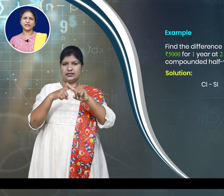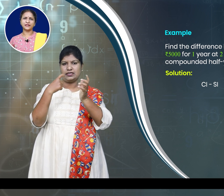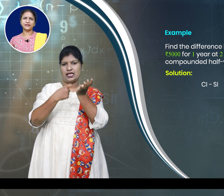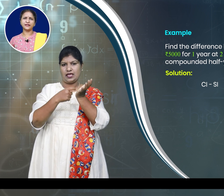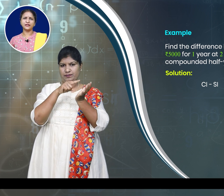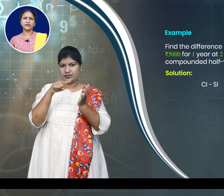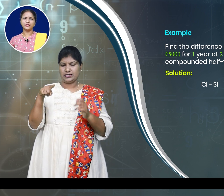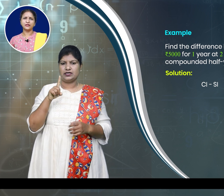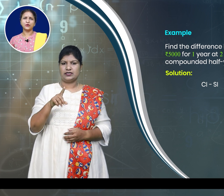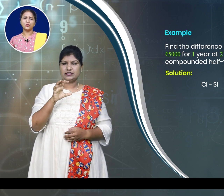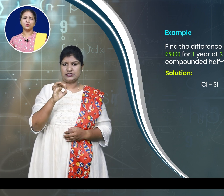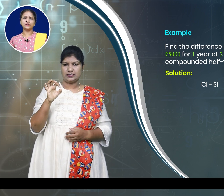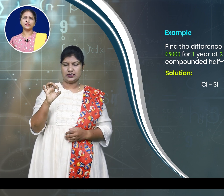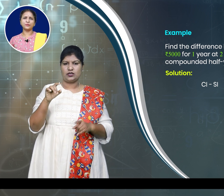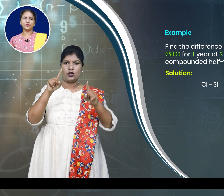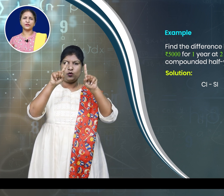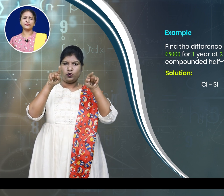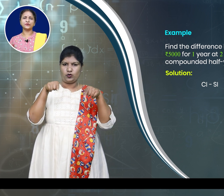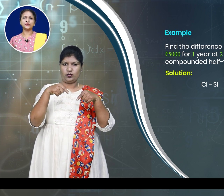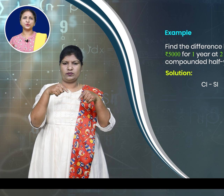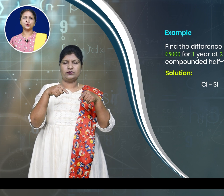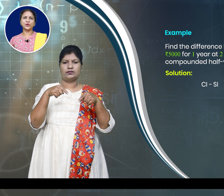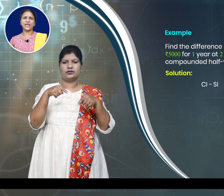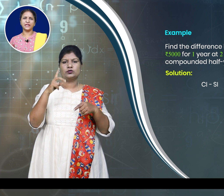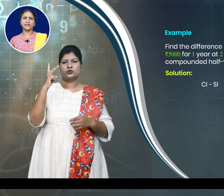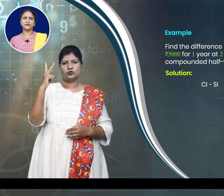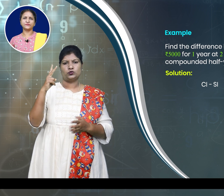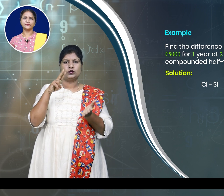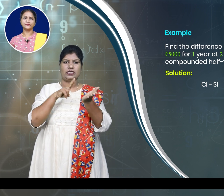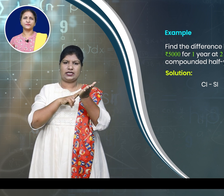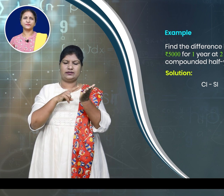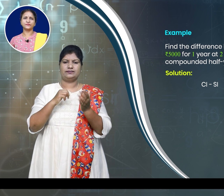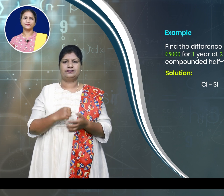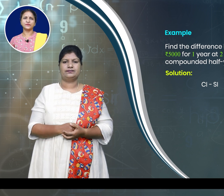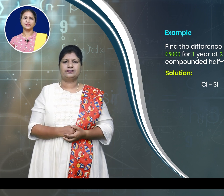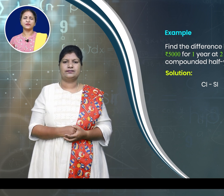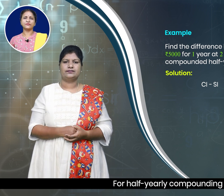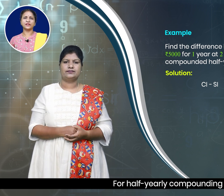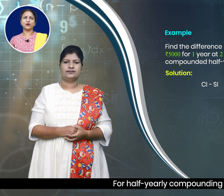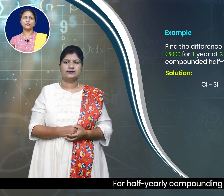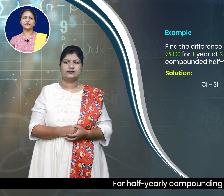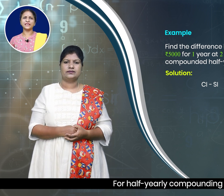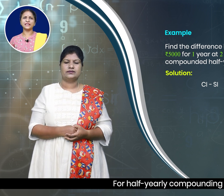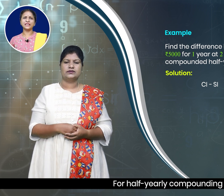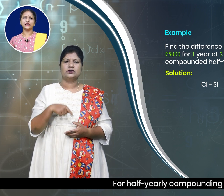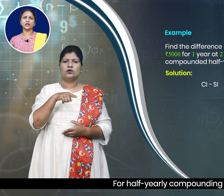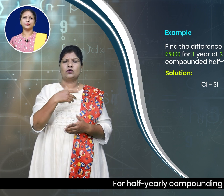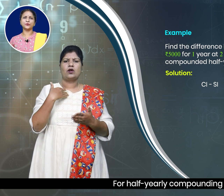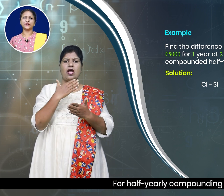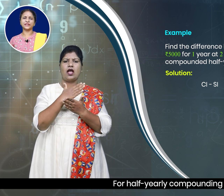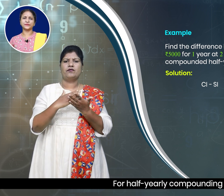100 whole to the power of 2N for half yearly compounding.